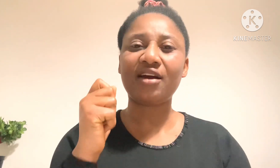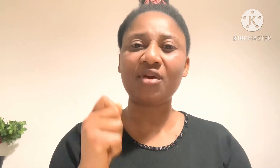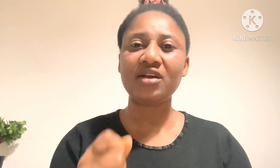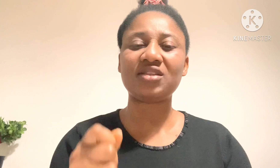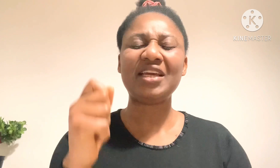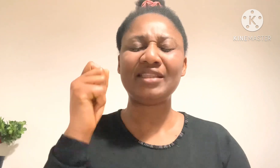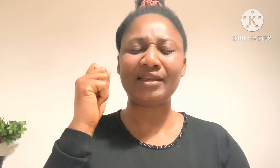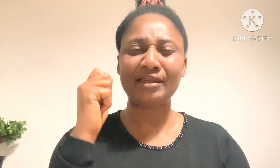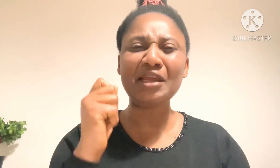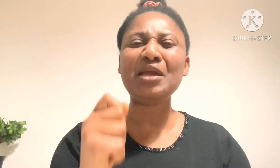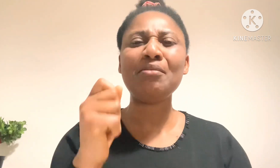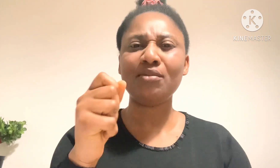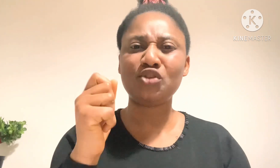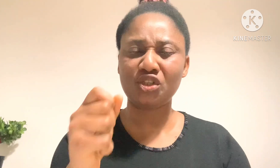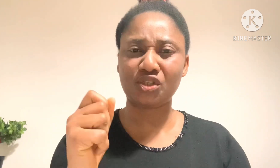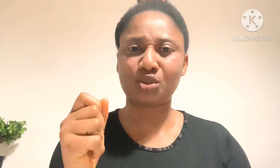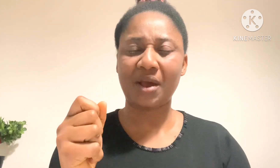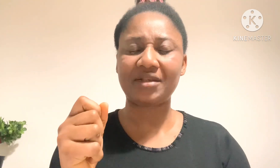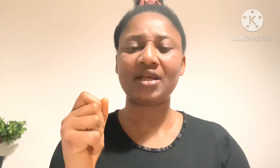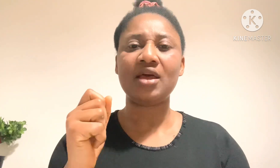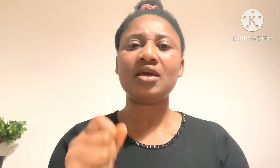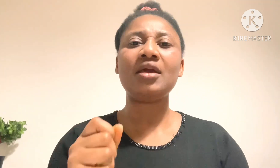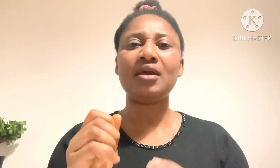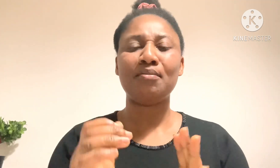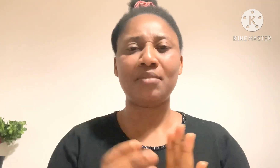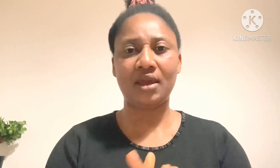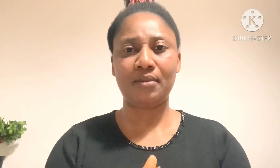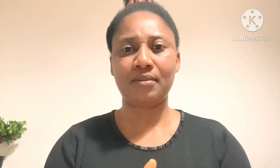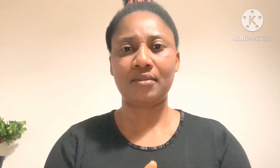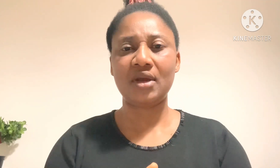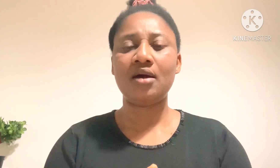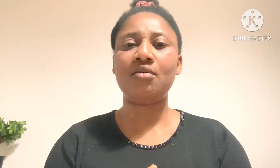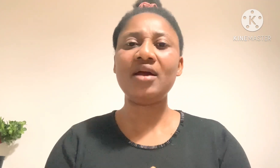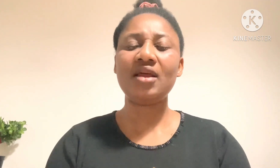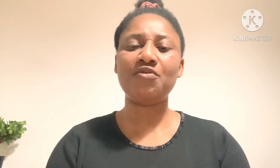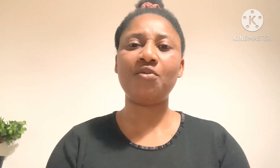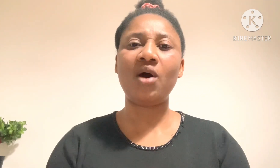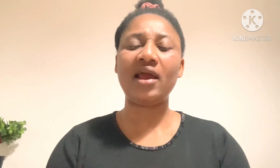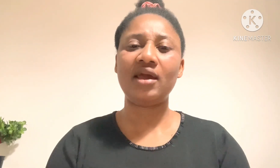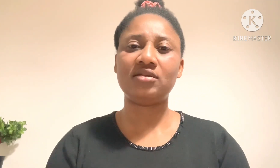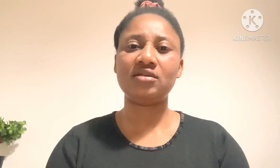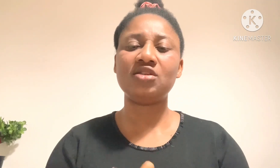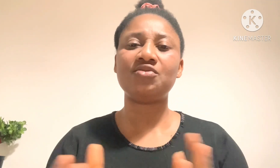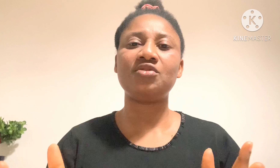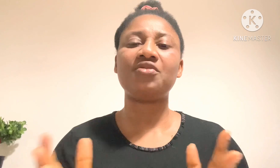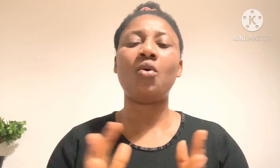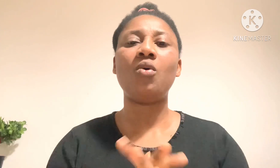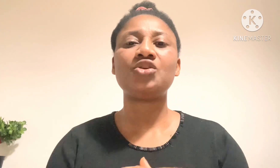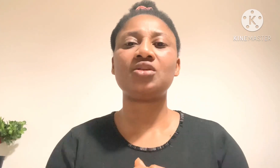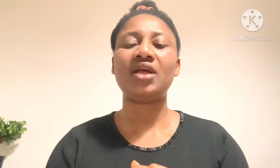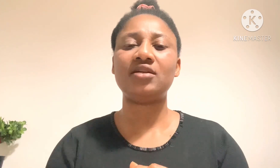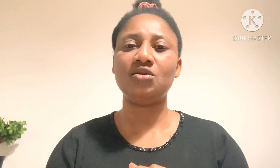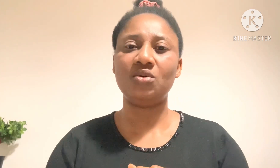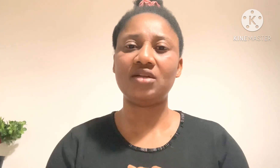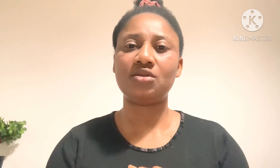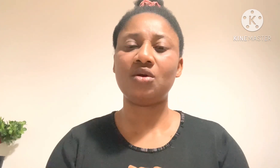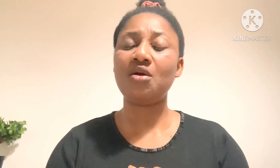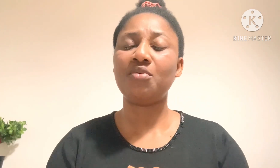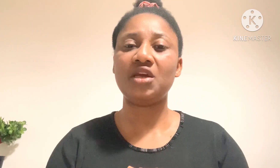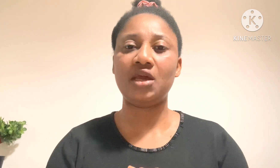grace. In the name of Jesus Christ. Amen. Right now. Before I end. If you are watching. And you know that. You are not upon again.